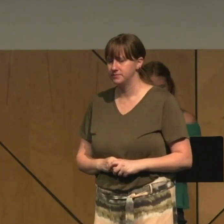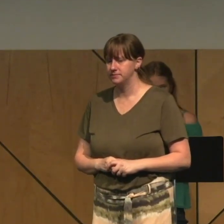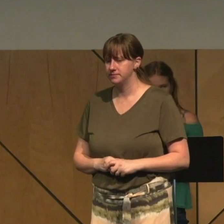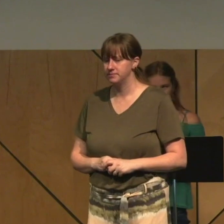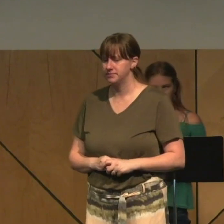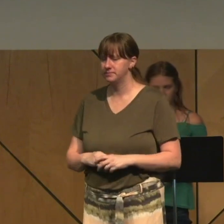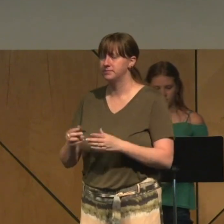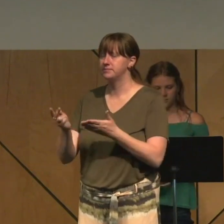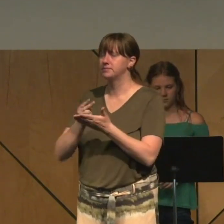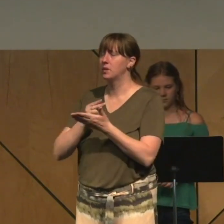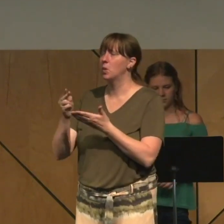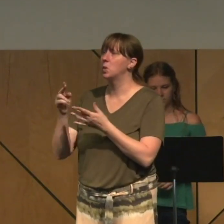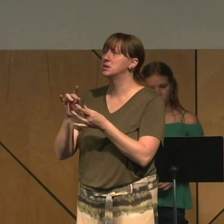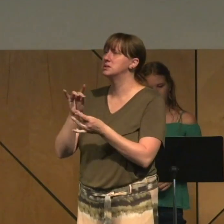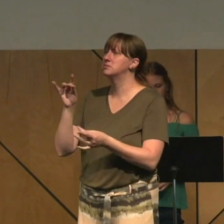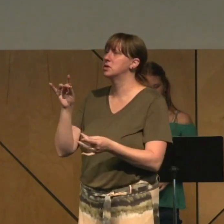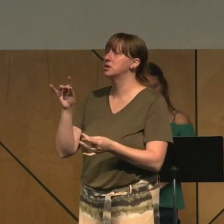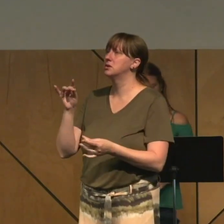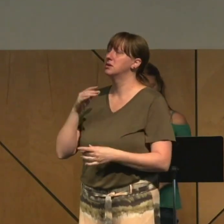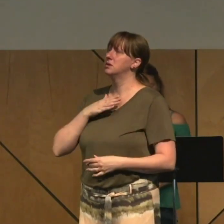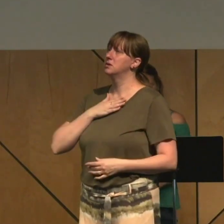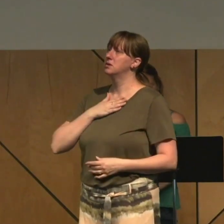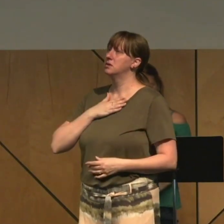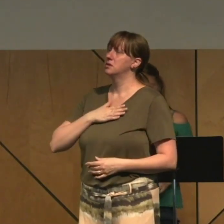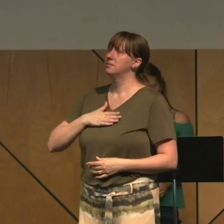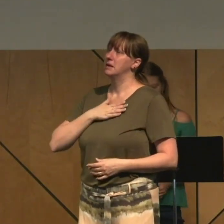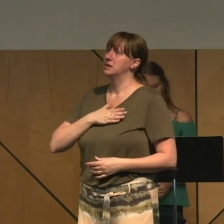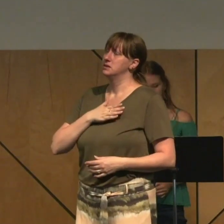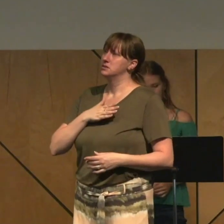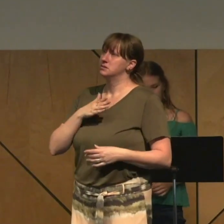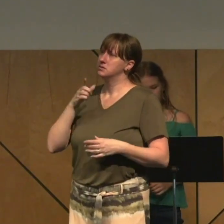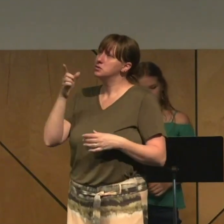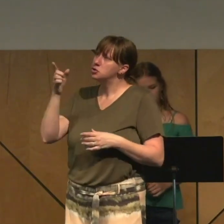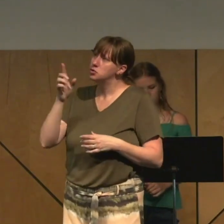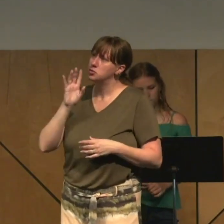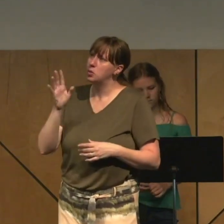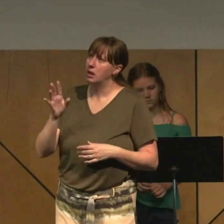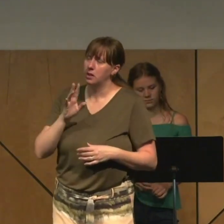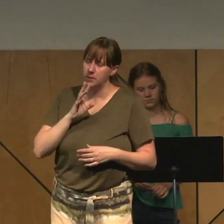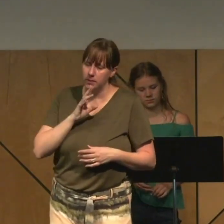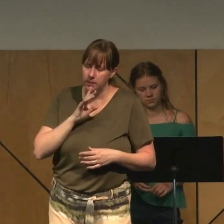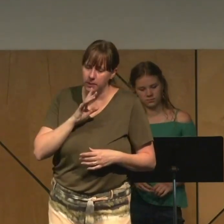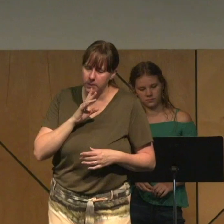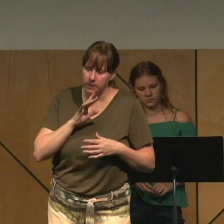Holy Spirit, ask that you would speak to them the words that you know they need to hear.